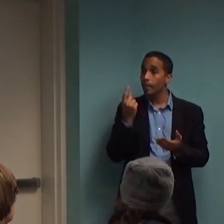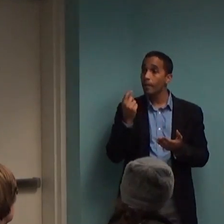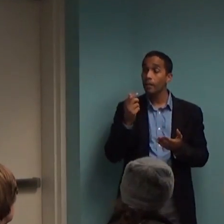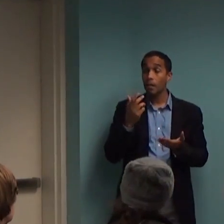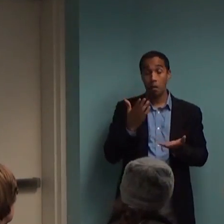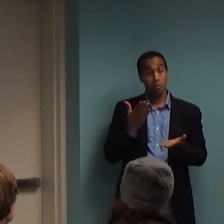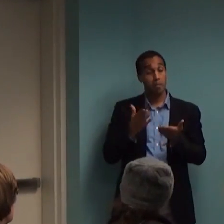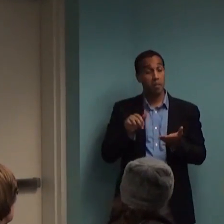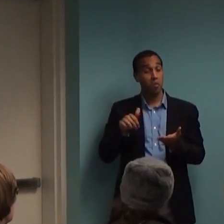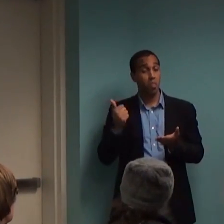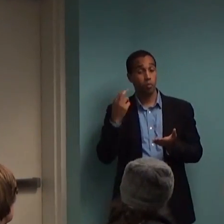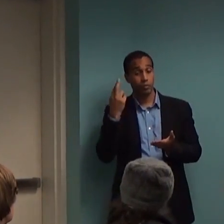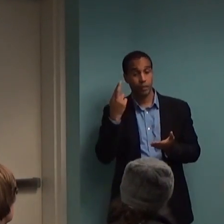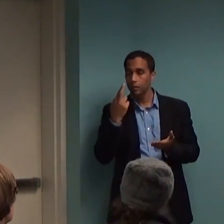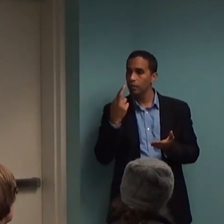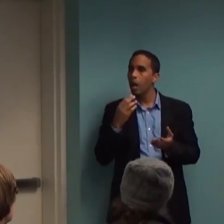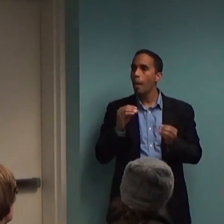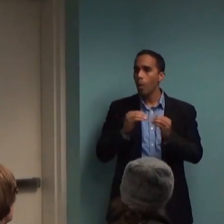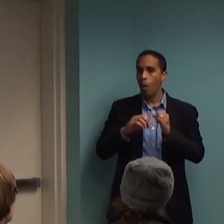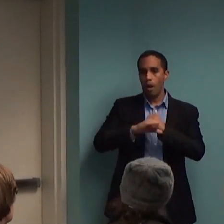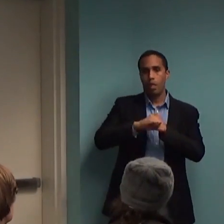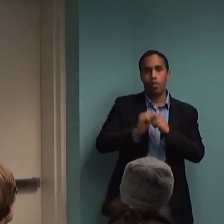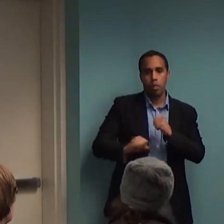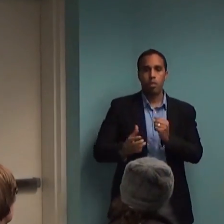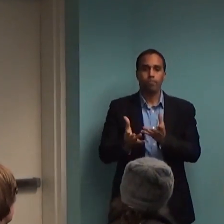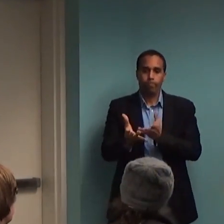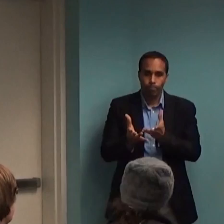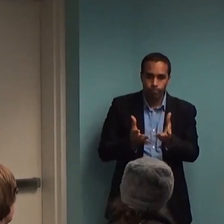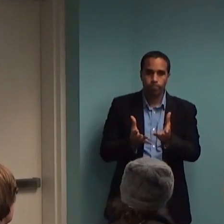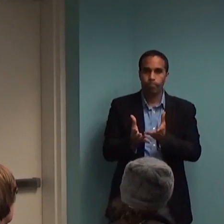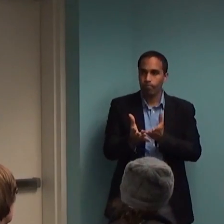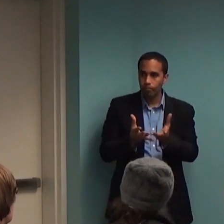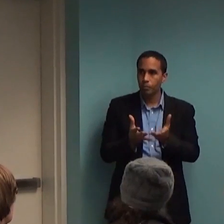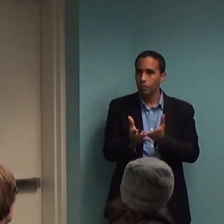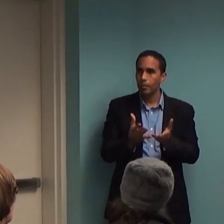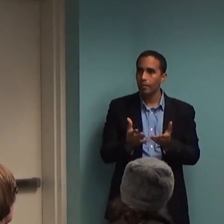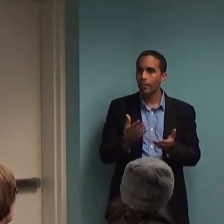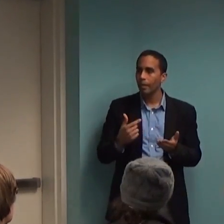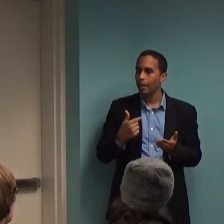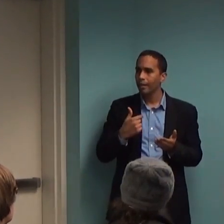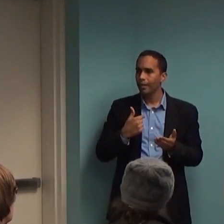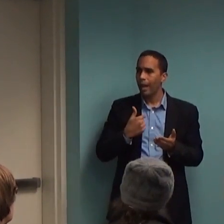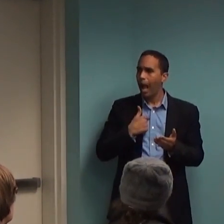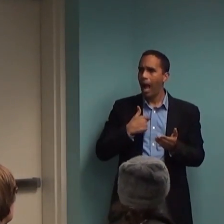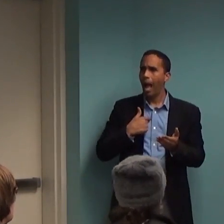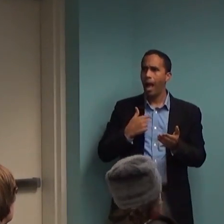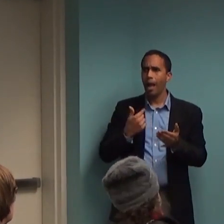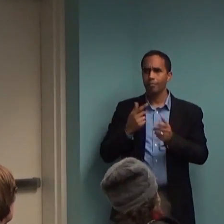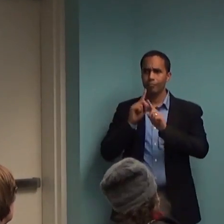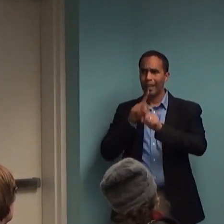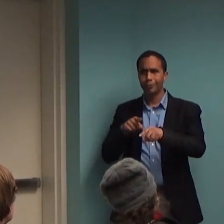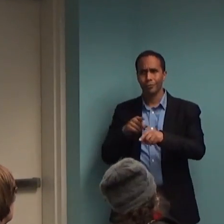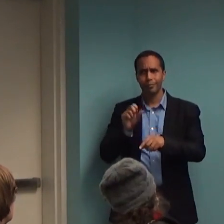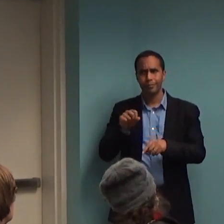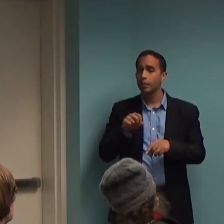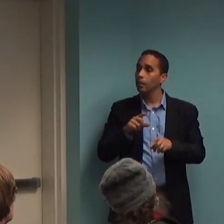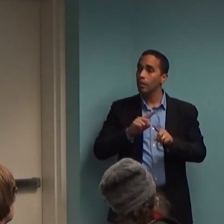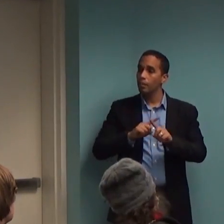it's a little bit of a lengthier conversation. I know it sounds like I'm kind of copying out on your answer. No, that's a But it is, it's something that requires a little bit of